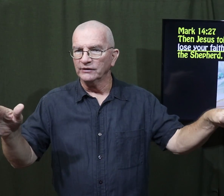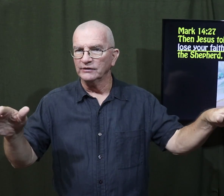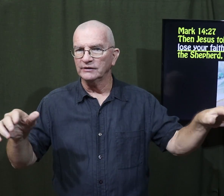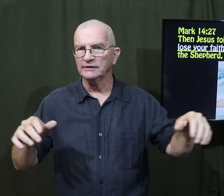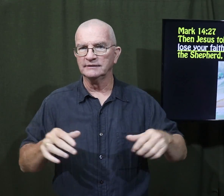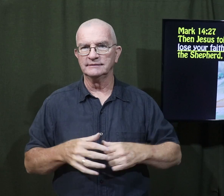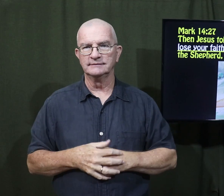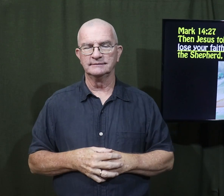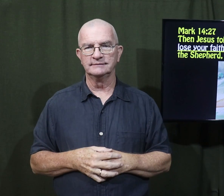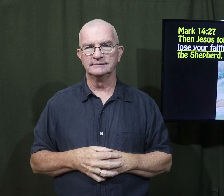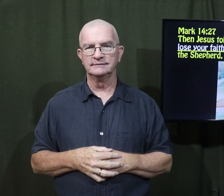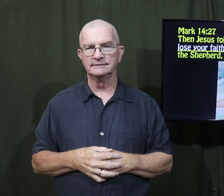will run away.